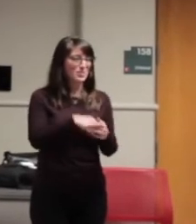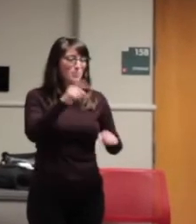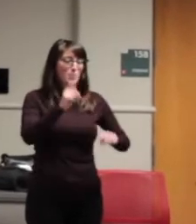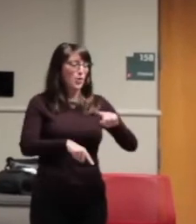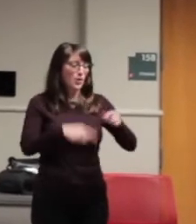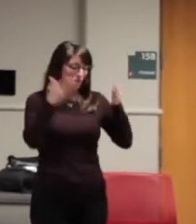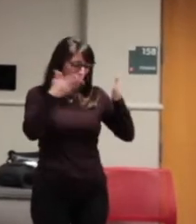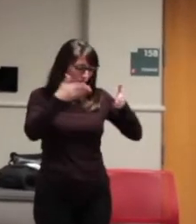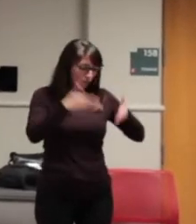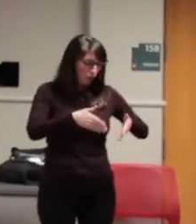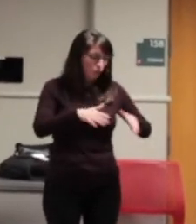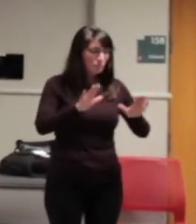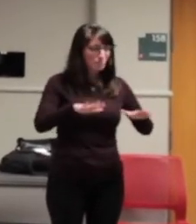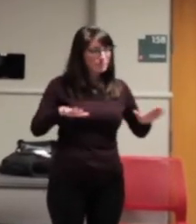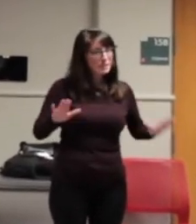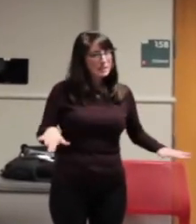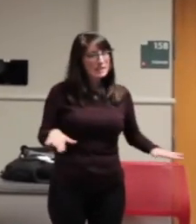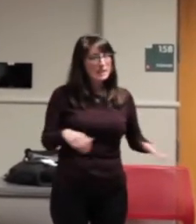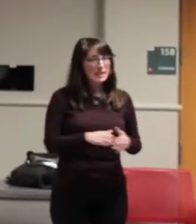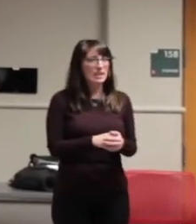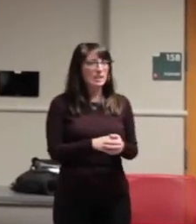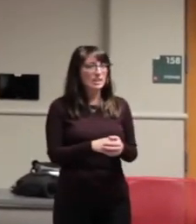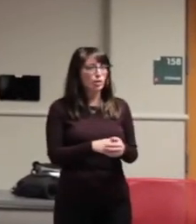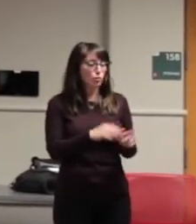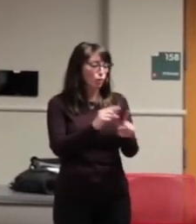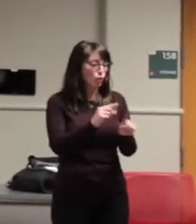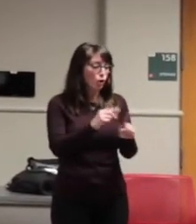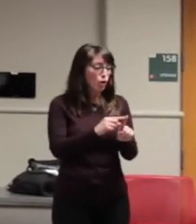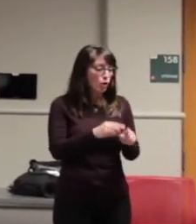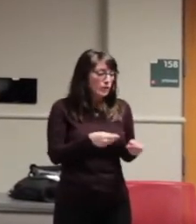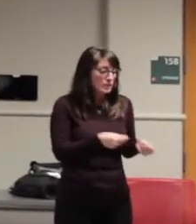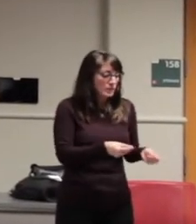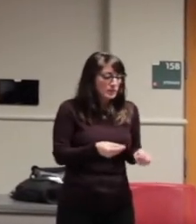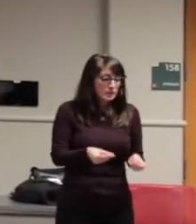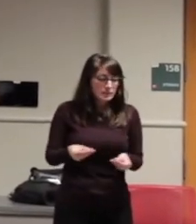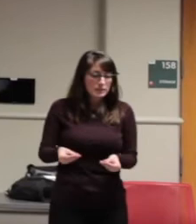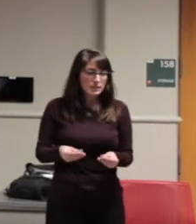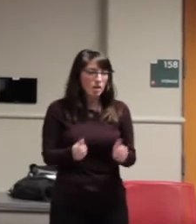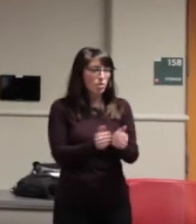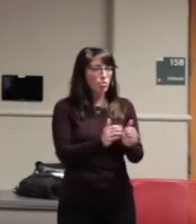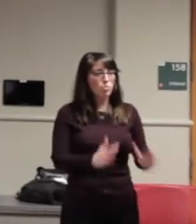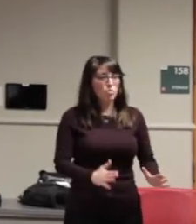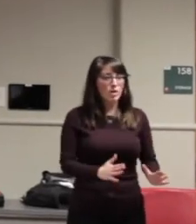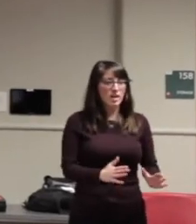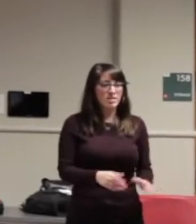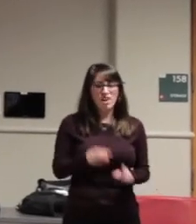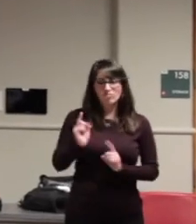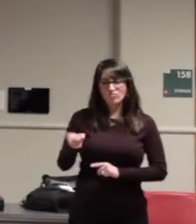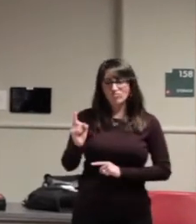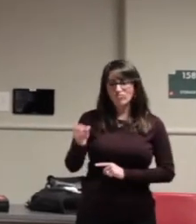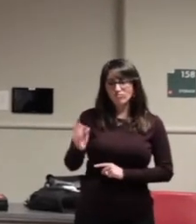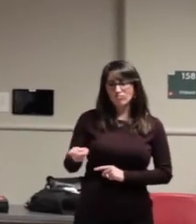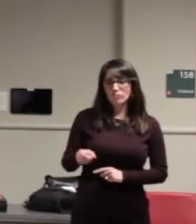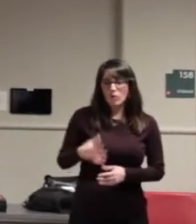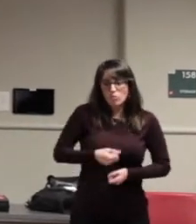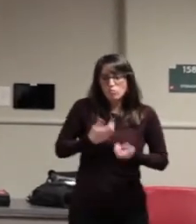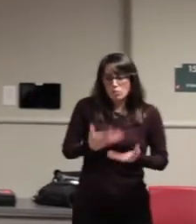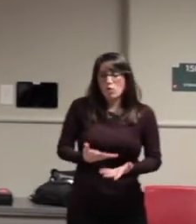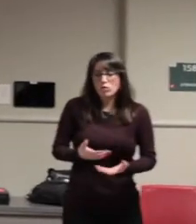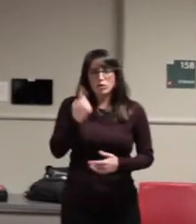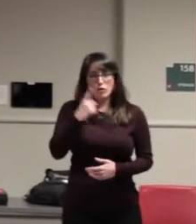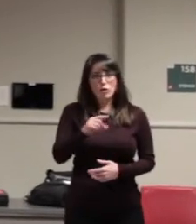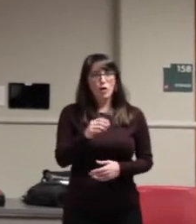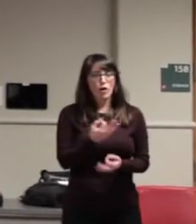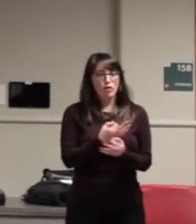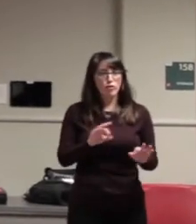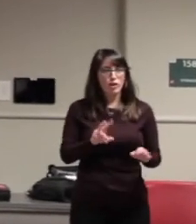children and ration our words into better worlds without persecuting poetry for its free verses. Counselors